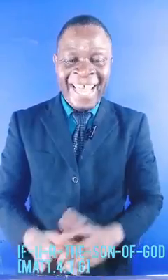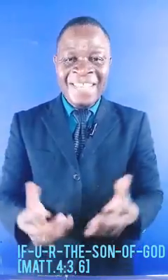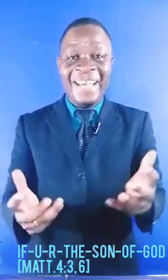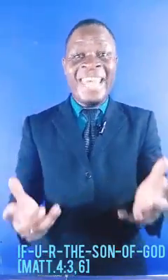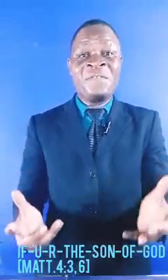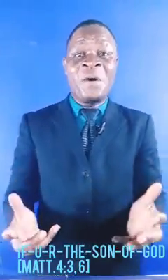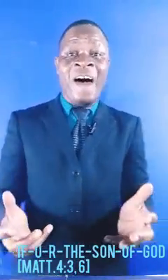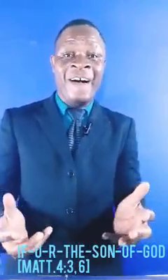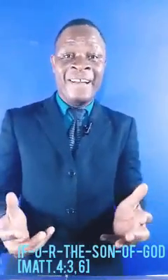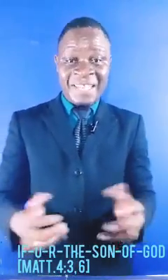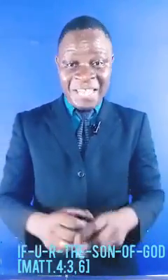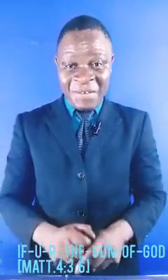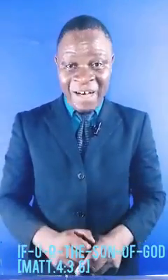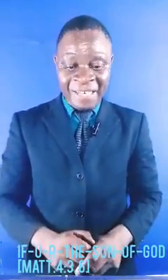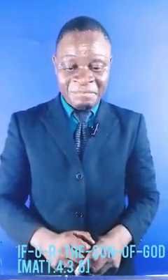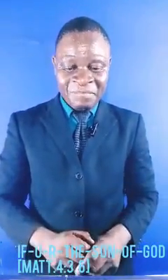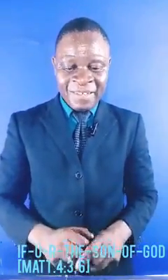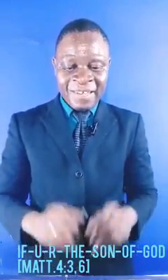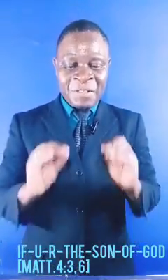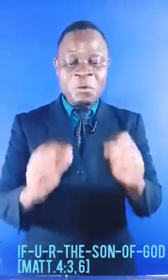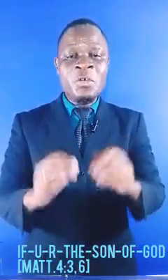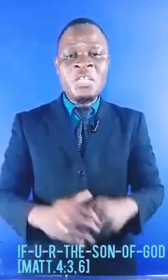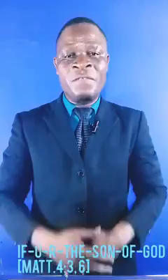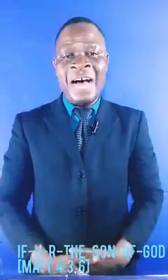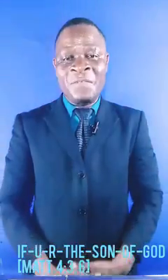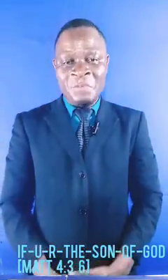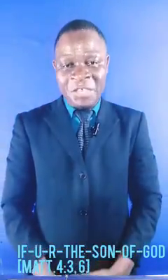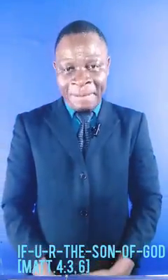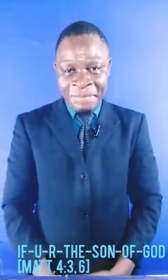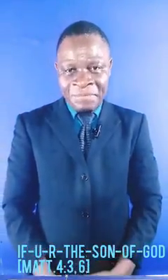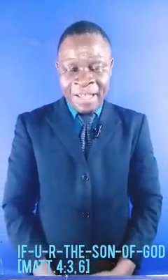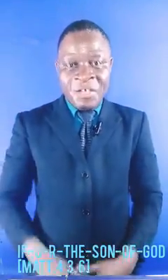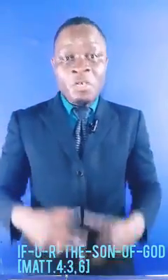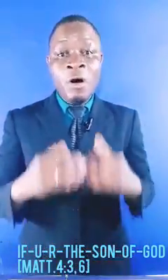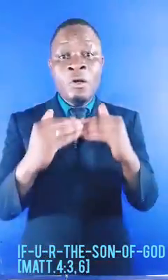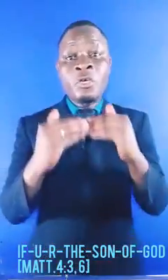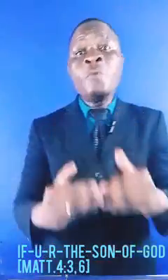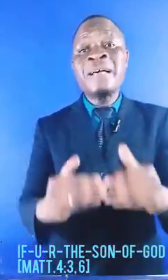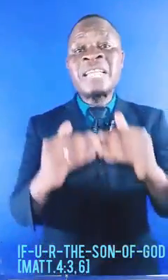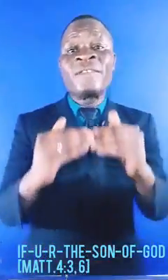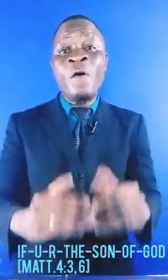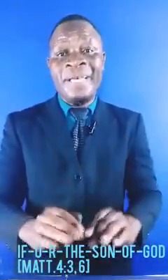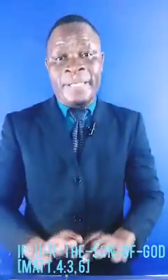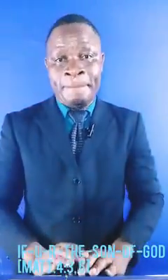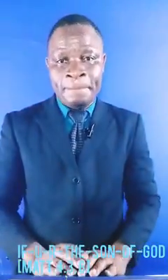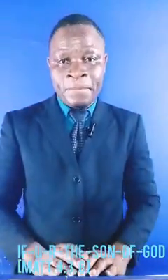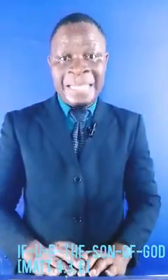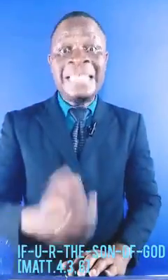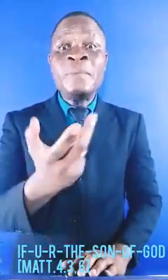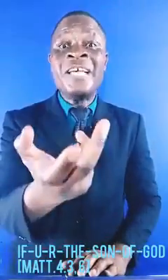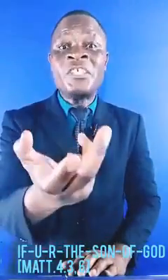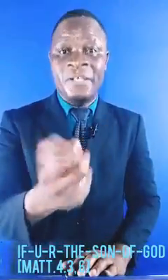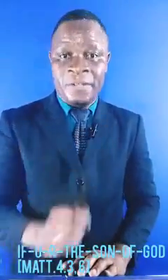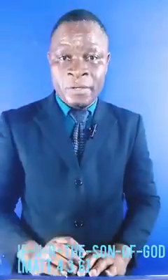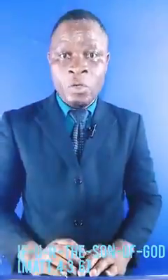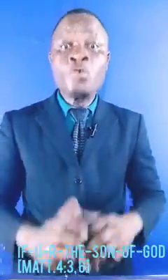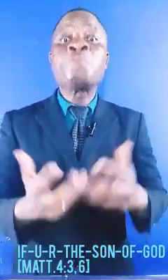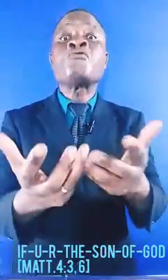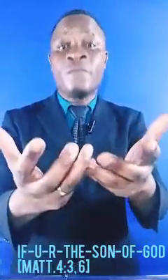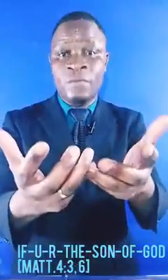So if you are, the son of God, throw yourself down from here. You know, you must avoid, the temptation, to prove,